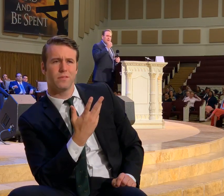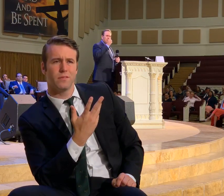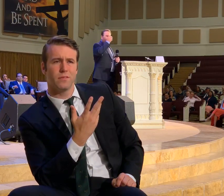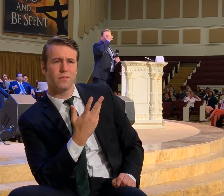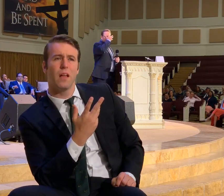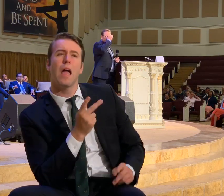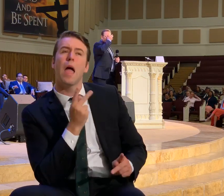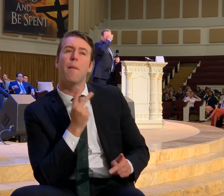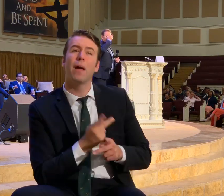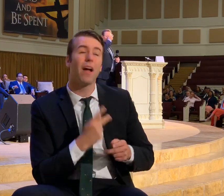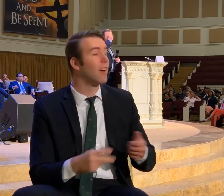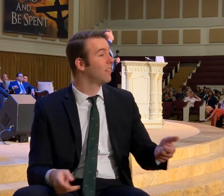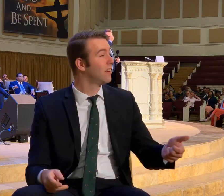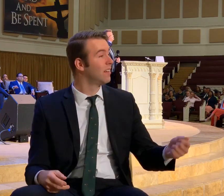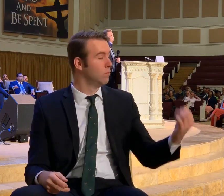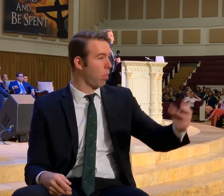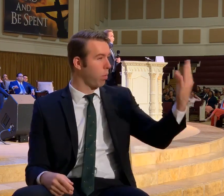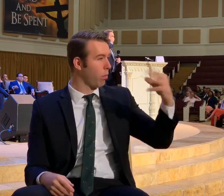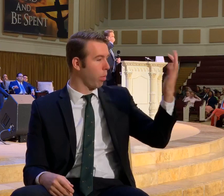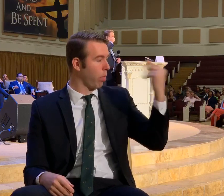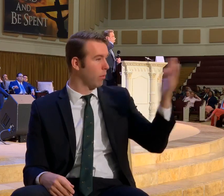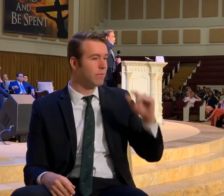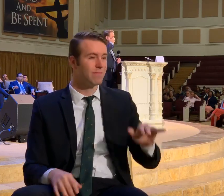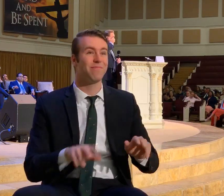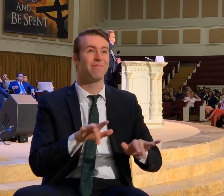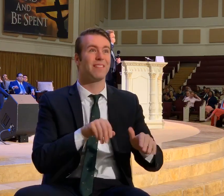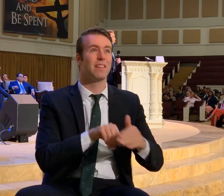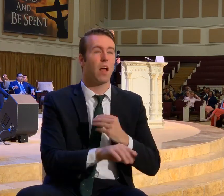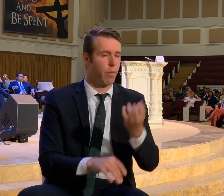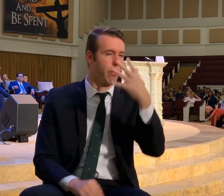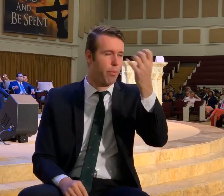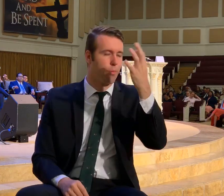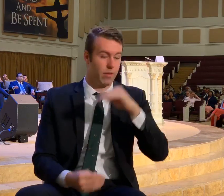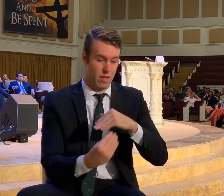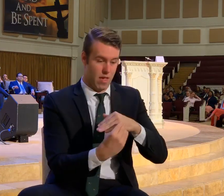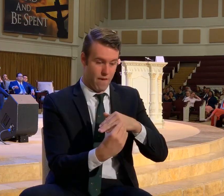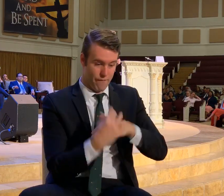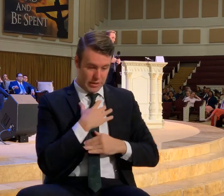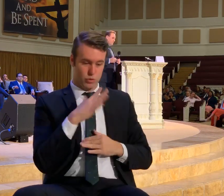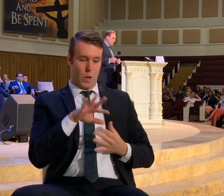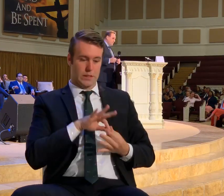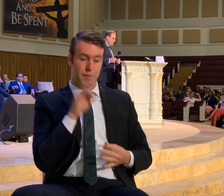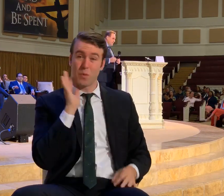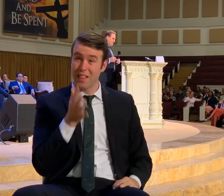Be careful what you're logging into. And clicking into. Because it's going to affect your spirit.